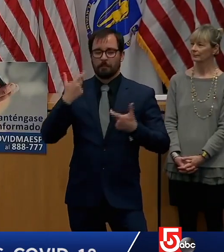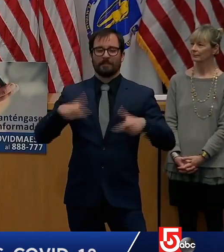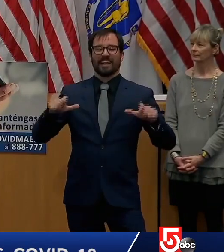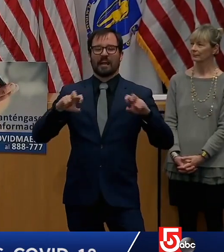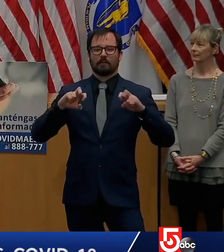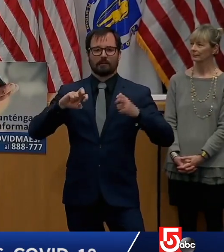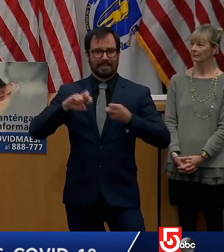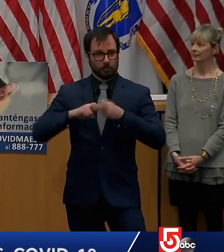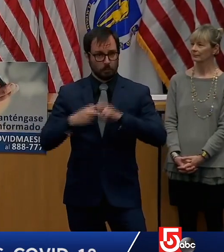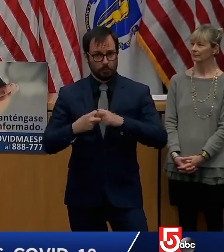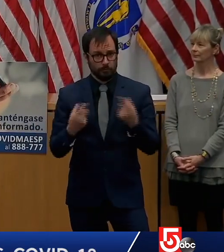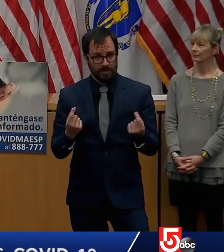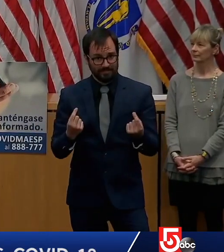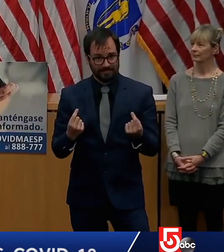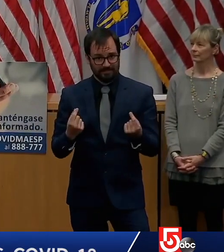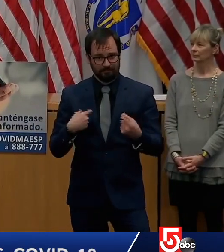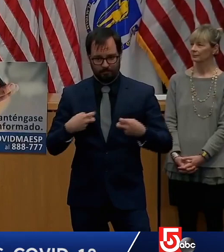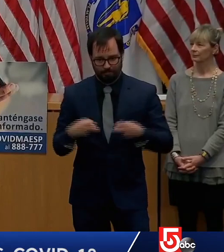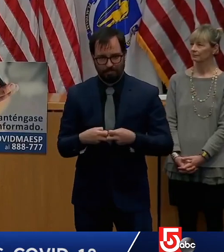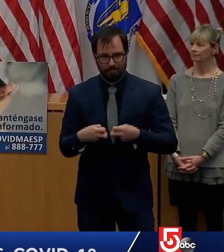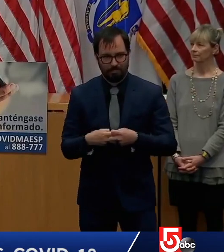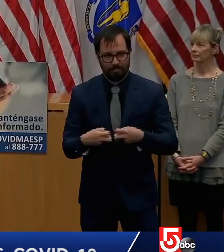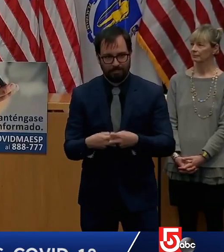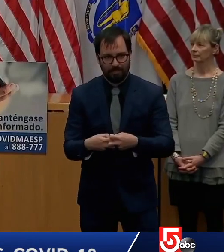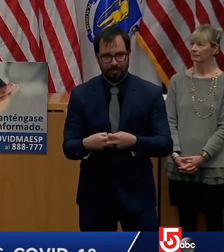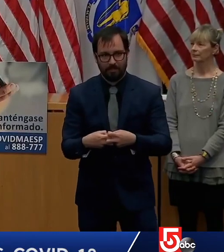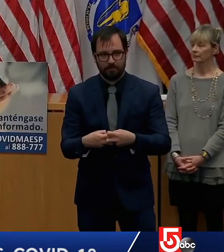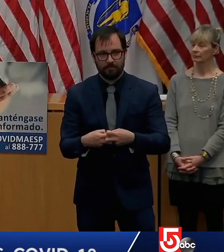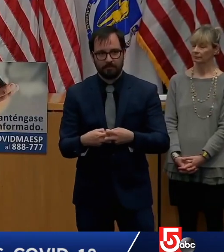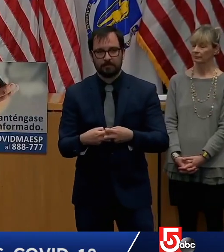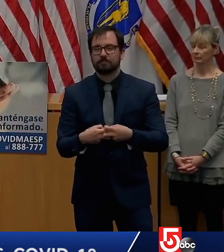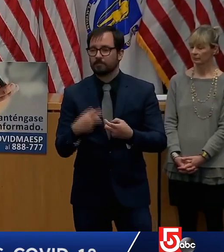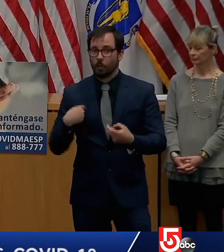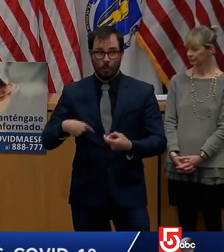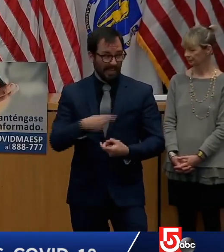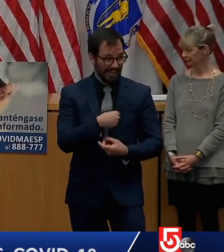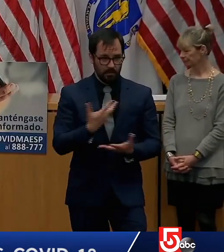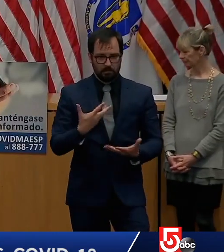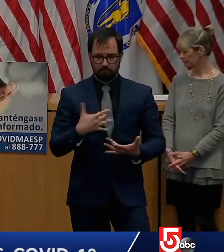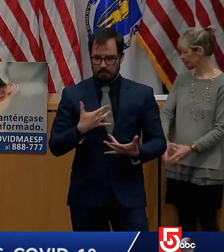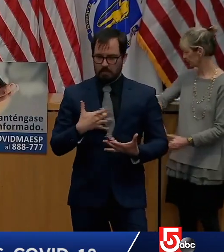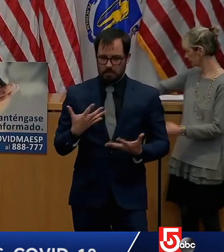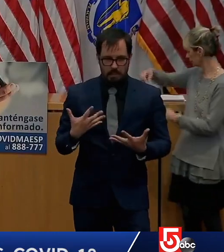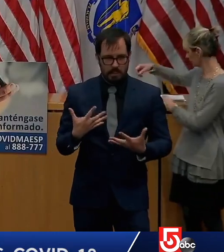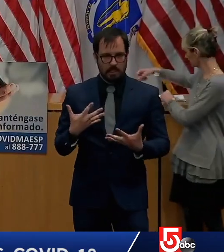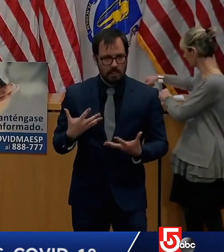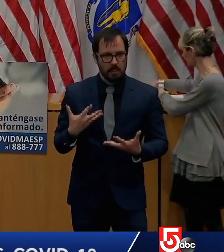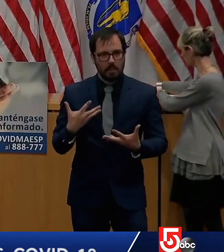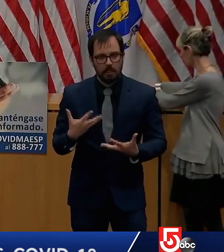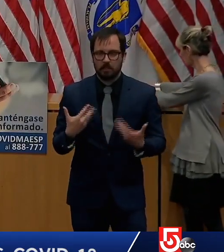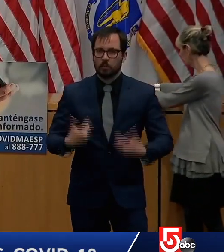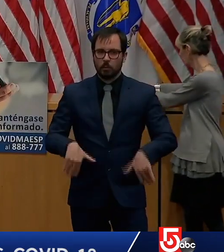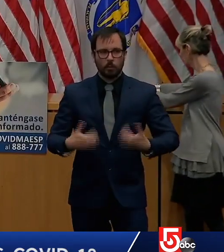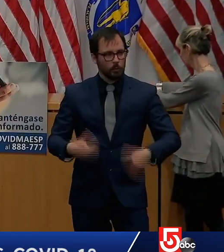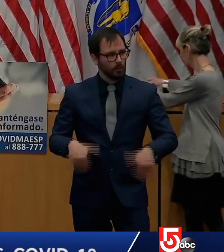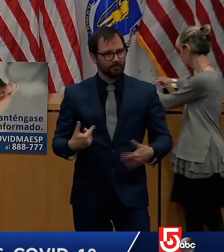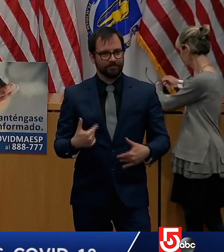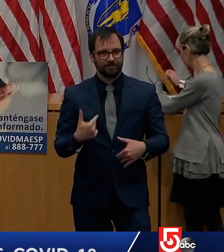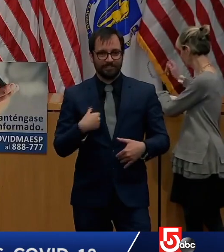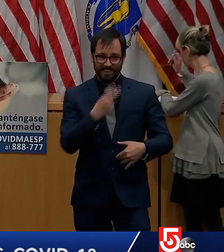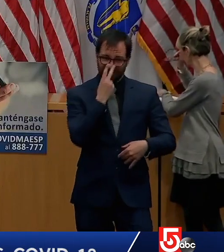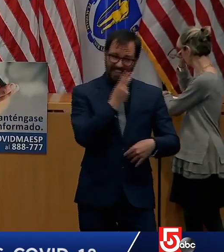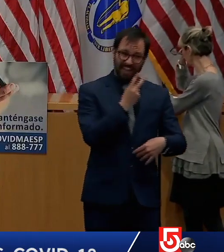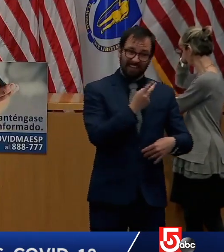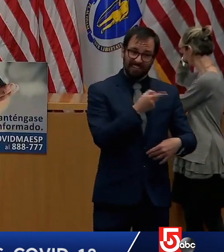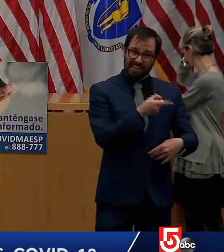There was a lot of mixed feelings amongst the education community about whether or not going back.